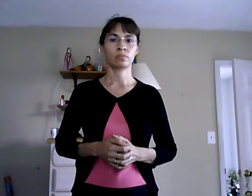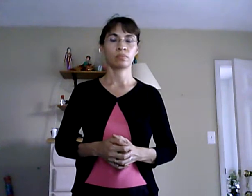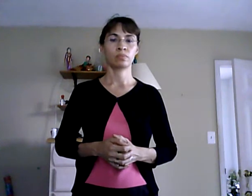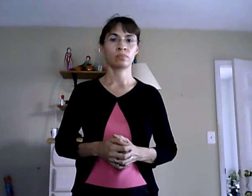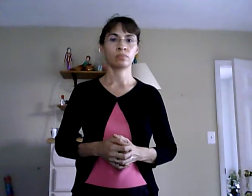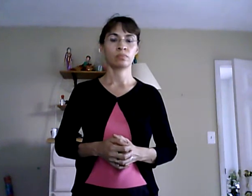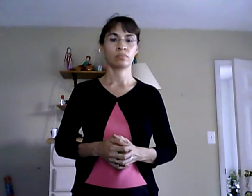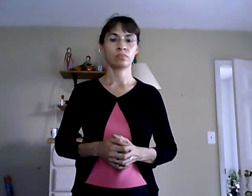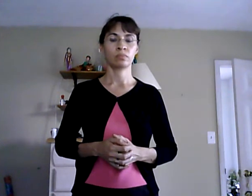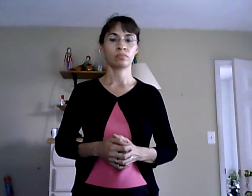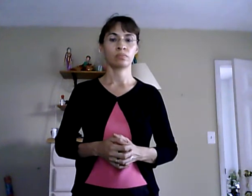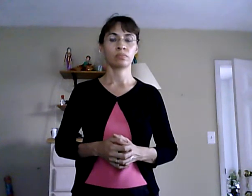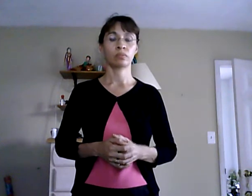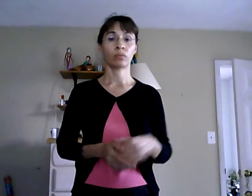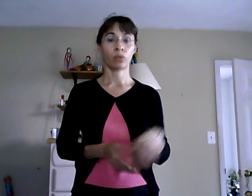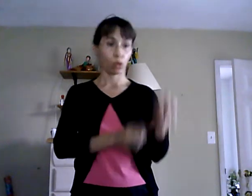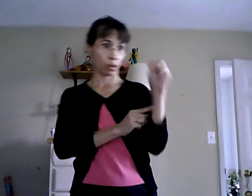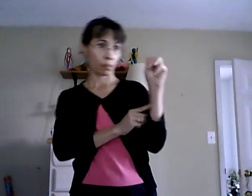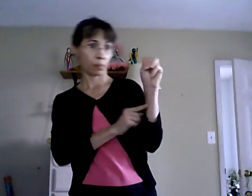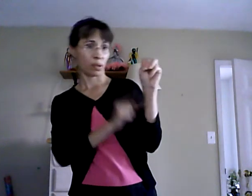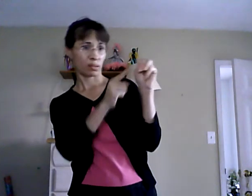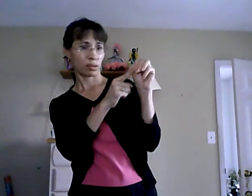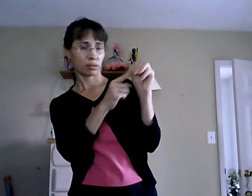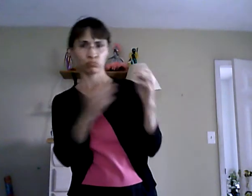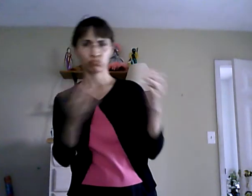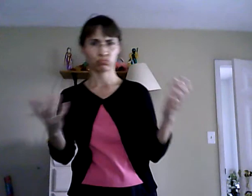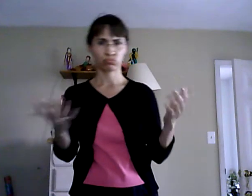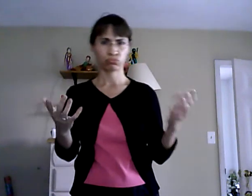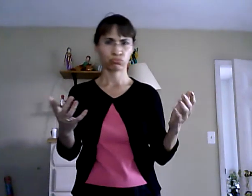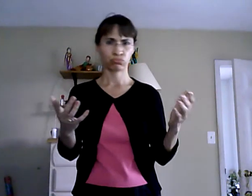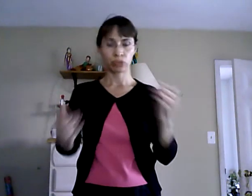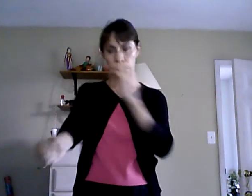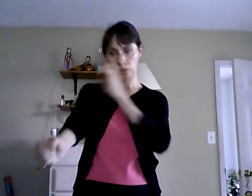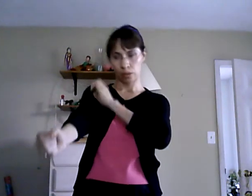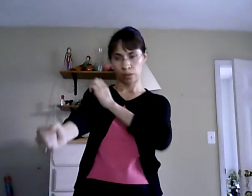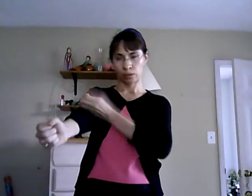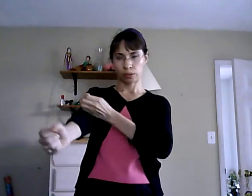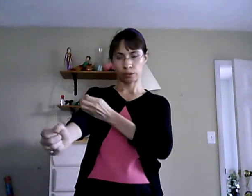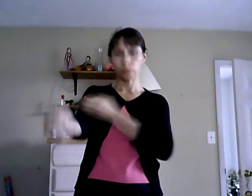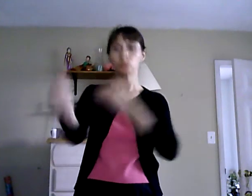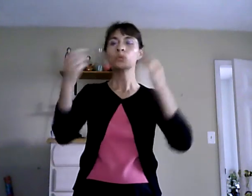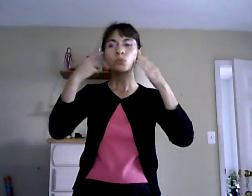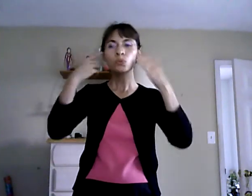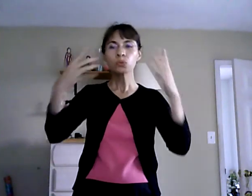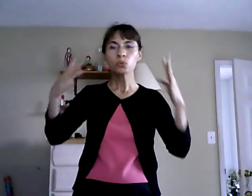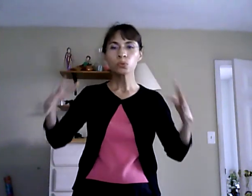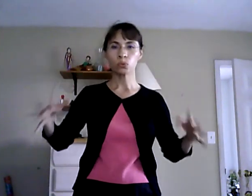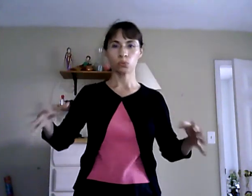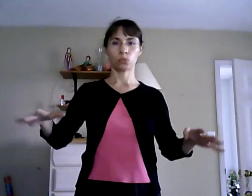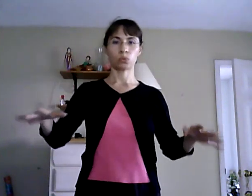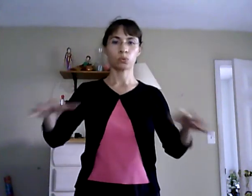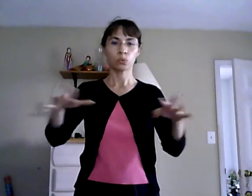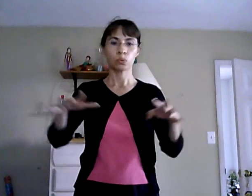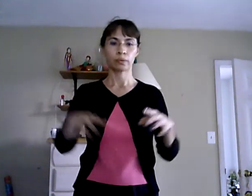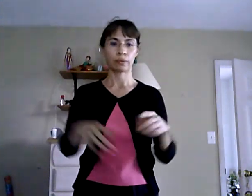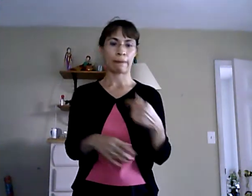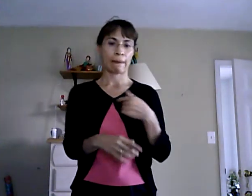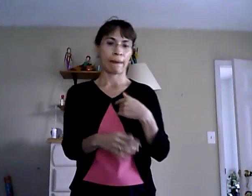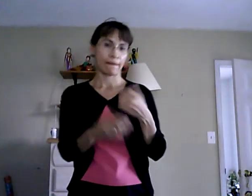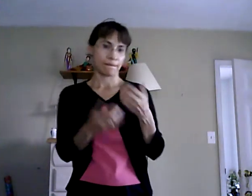the mantras are energy based sounds I actually learn a short one